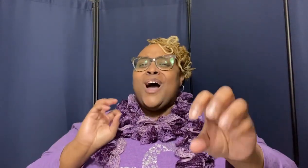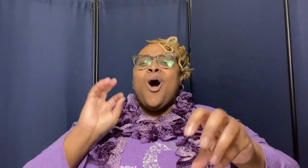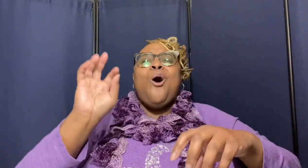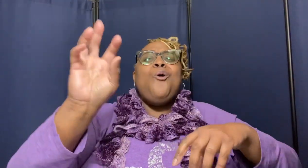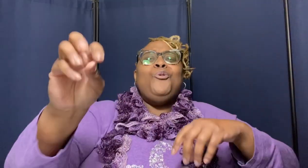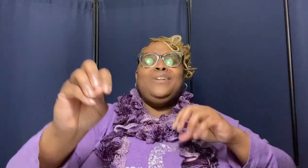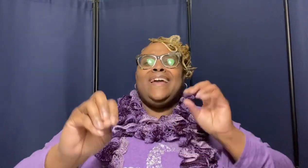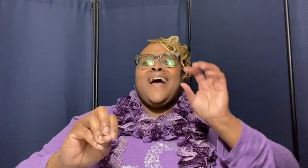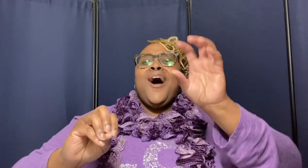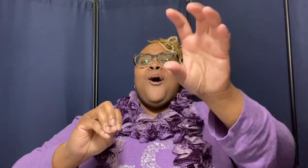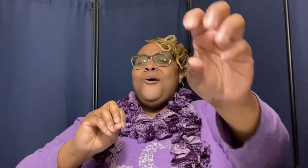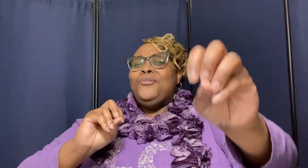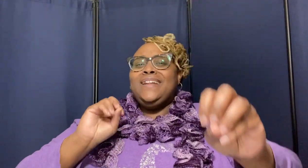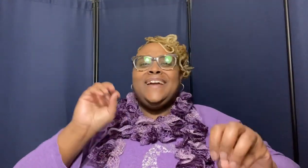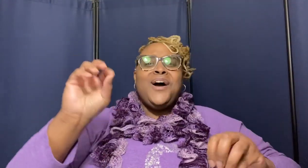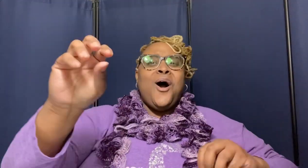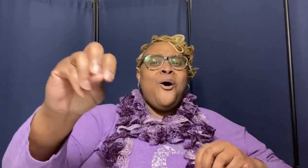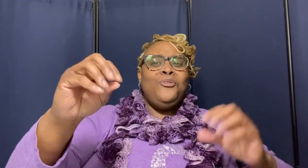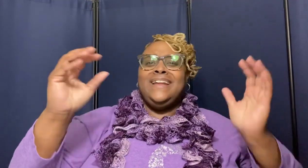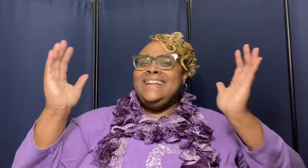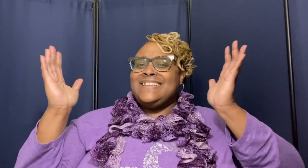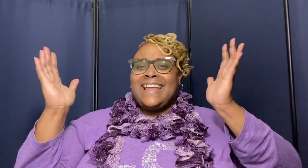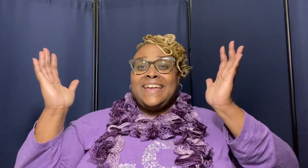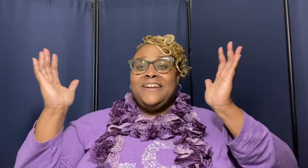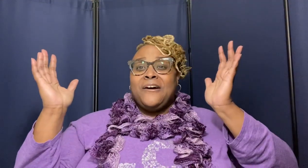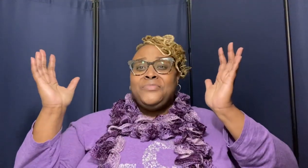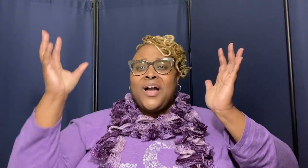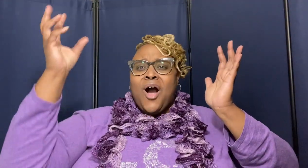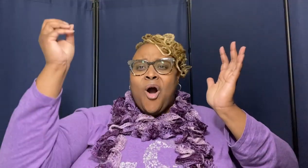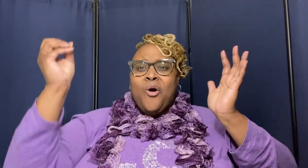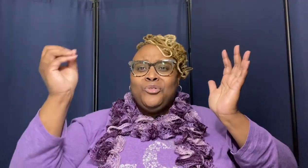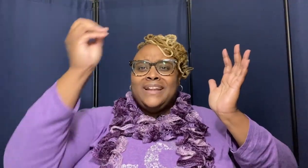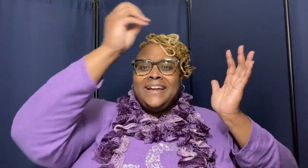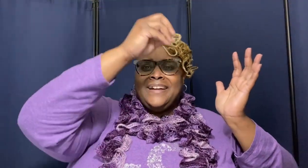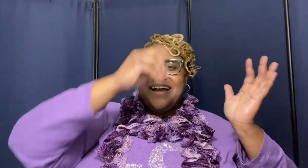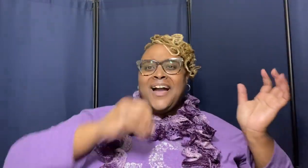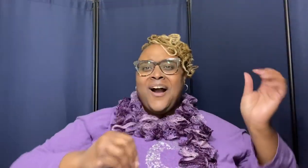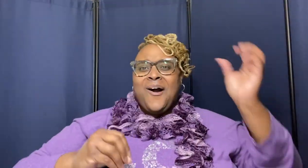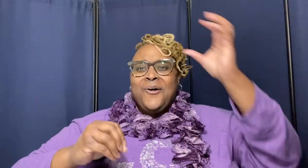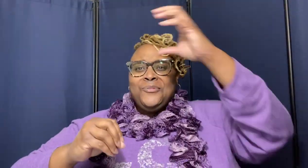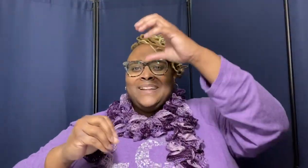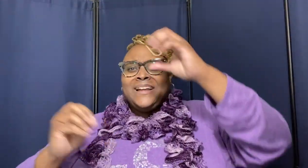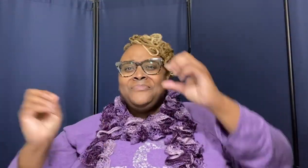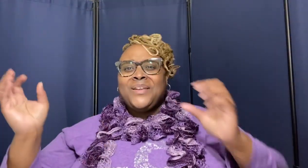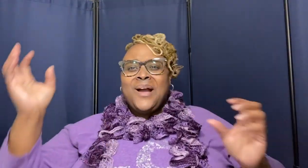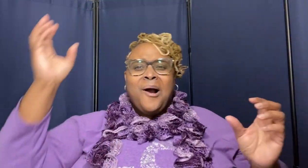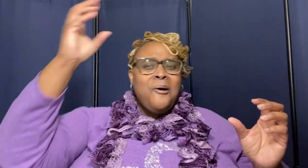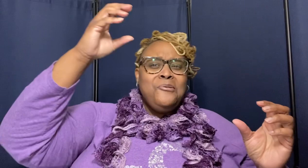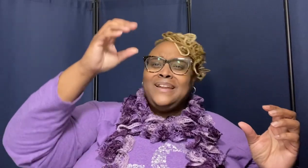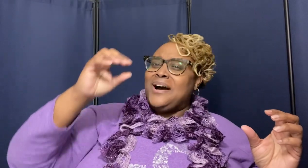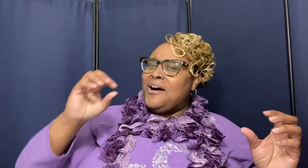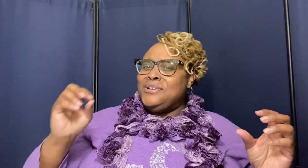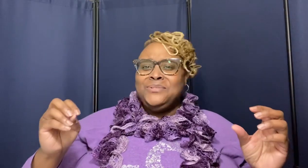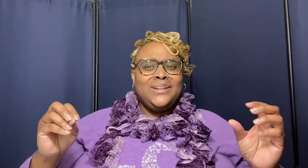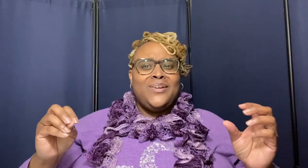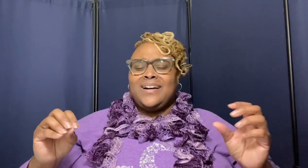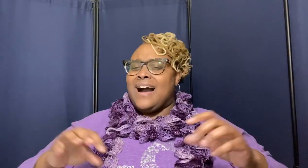holy holy holy listen they hear holy holy holy are you lord god